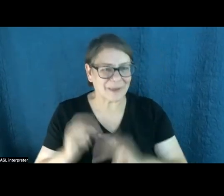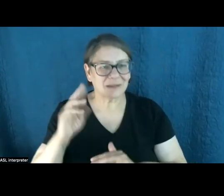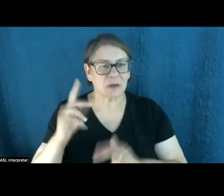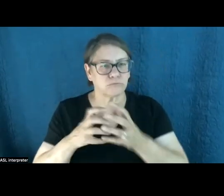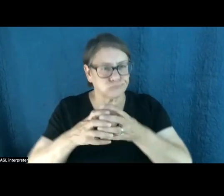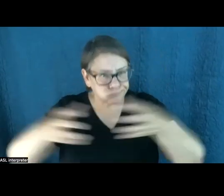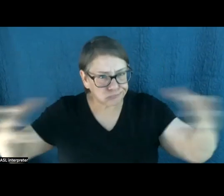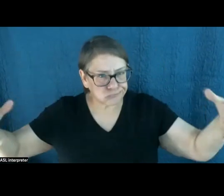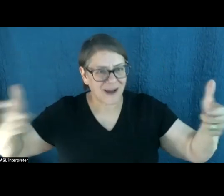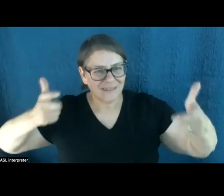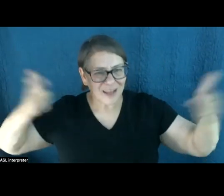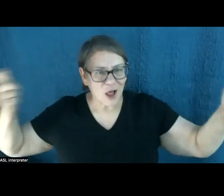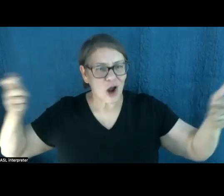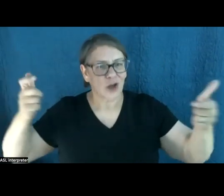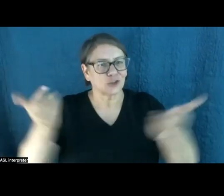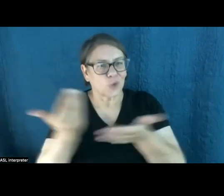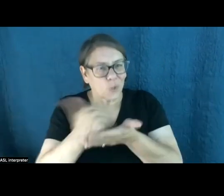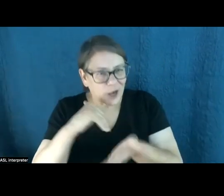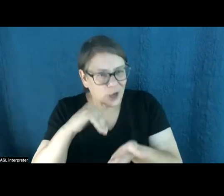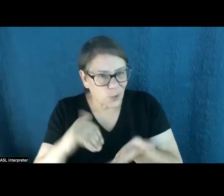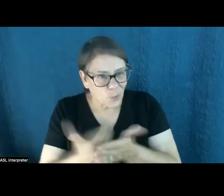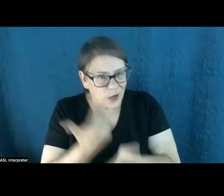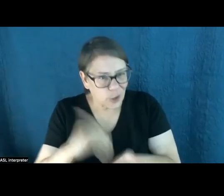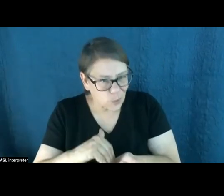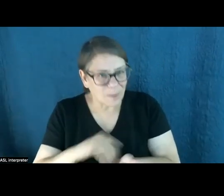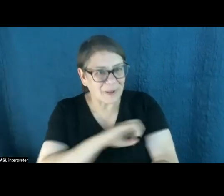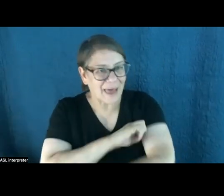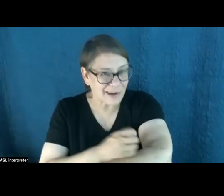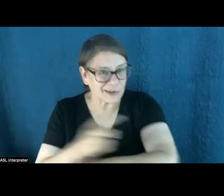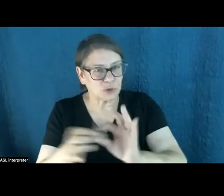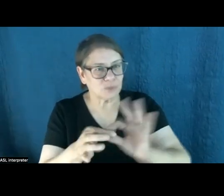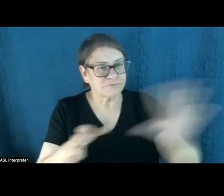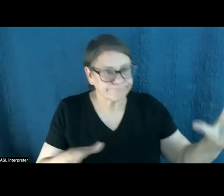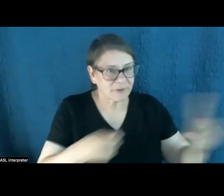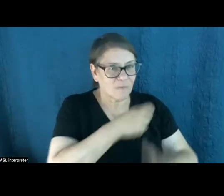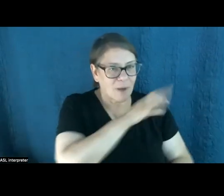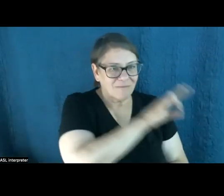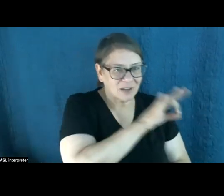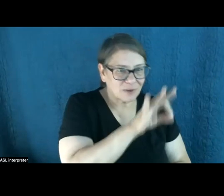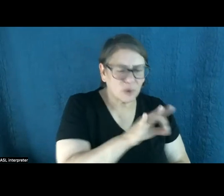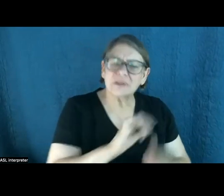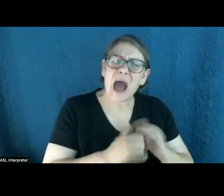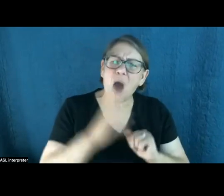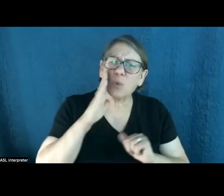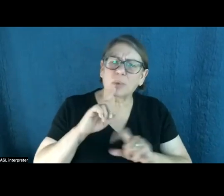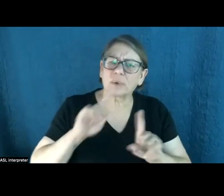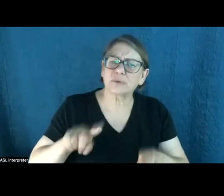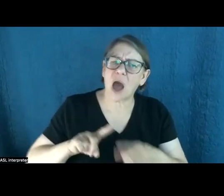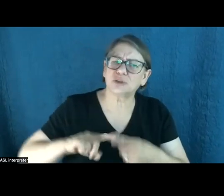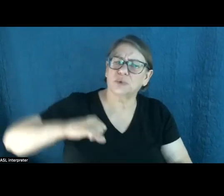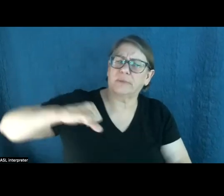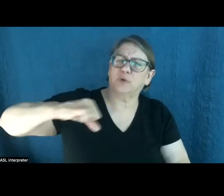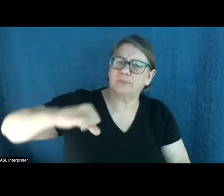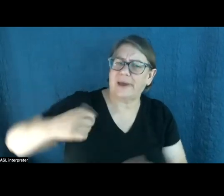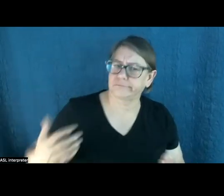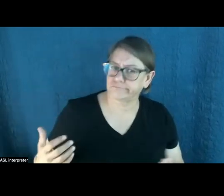amount of renewable energy in the United States to get off of fossil fuels, how we respond to that pushback against renewable energy